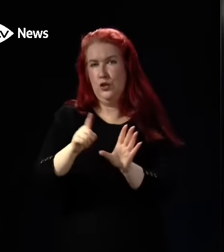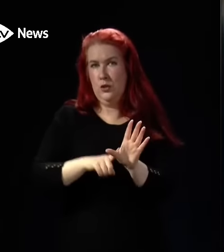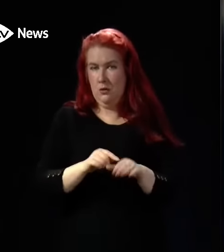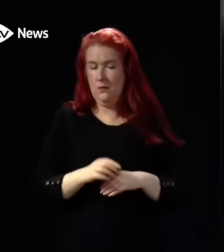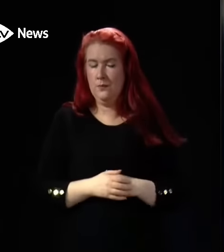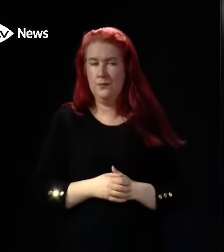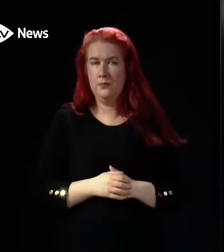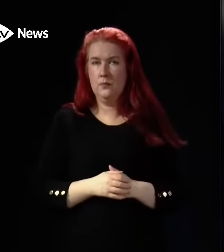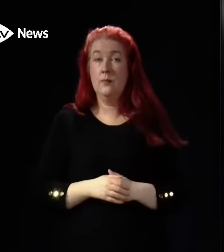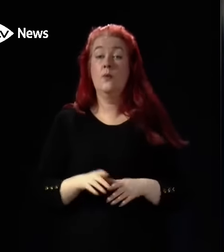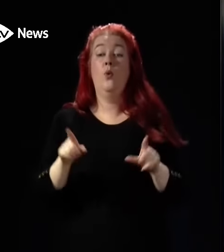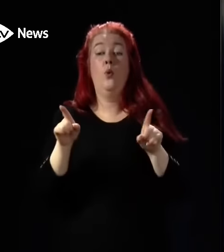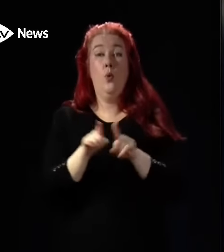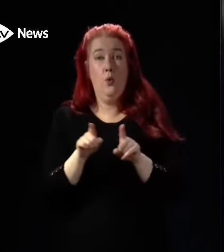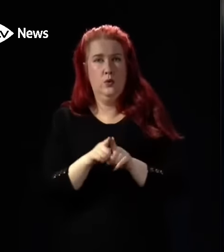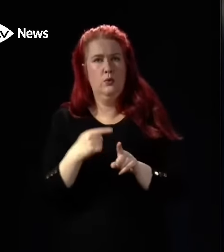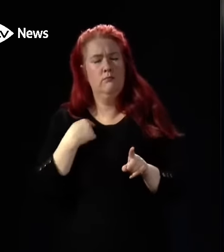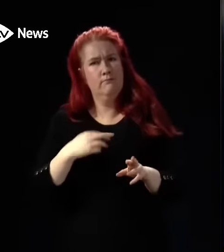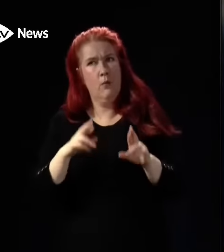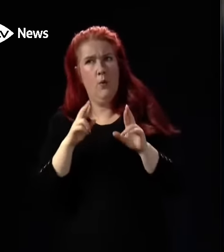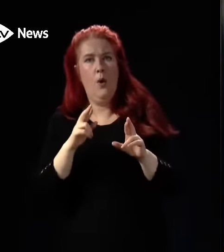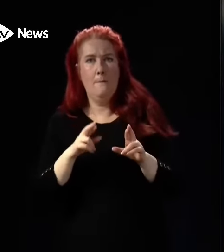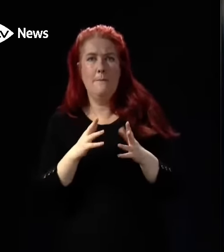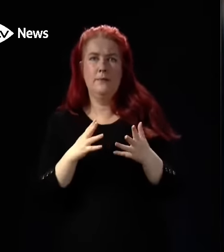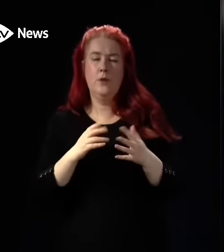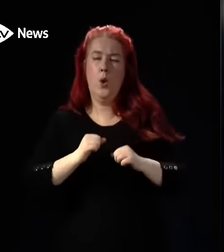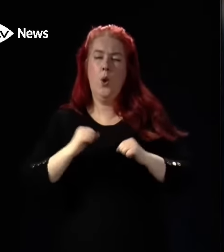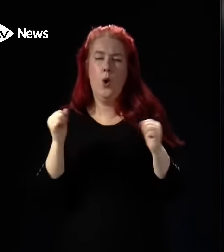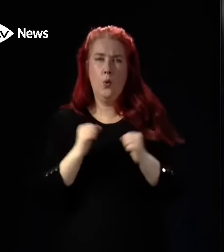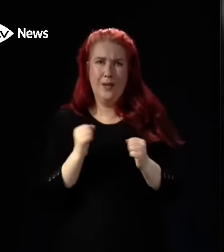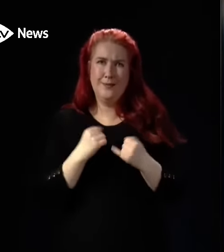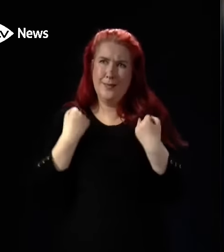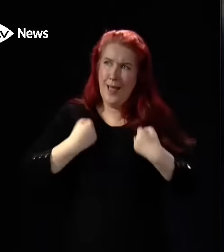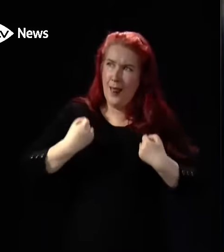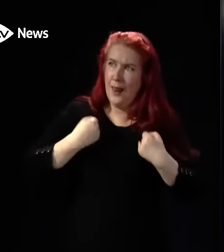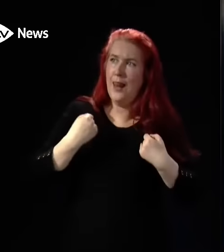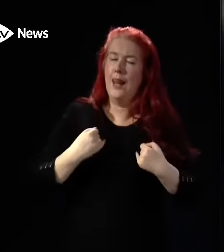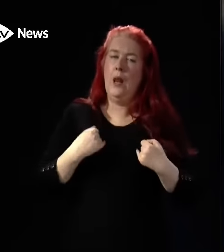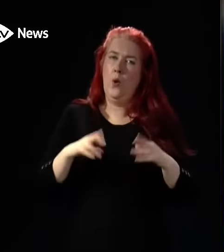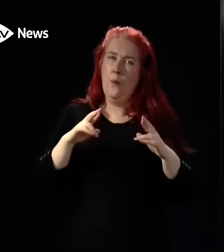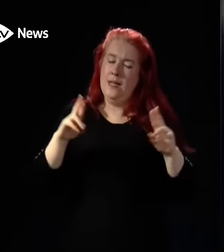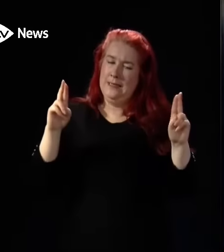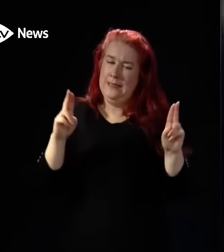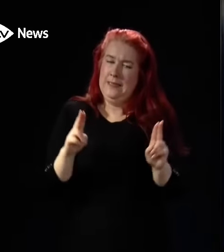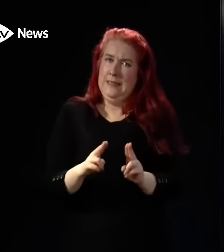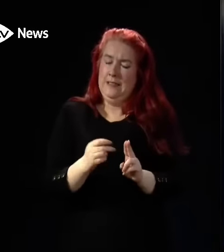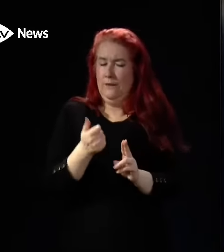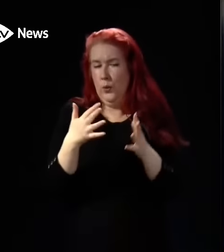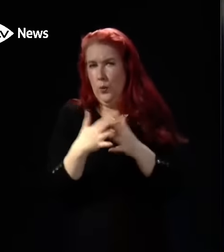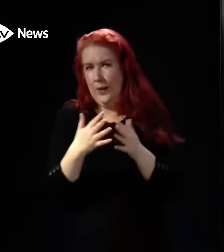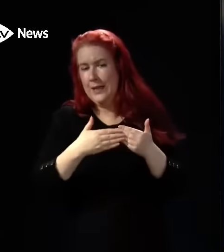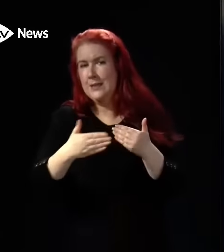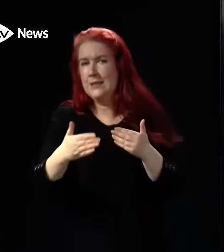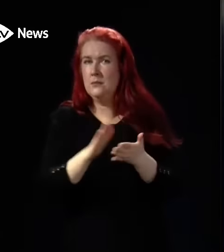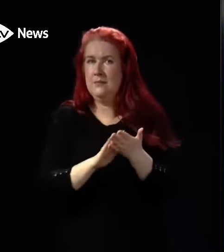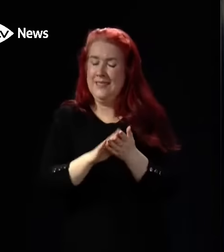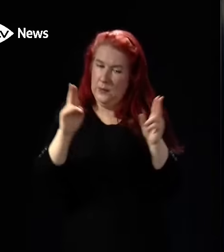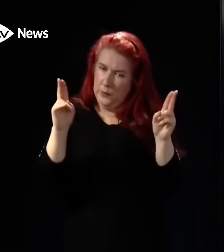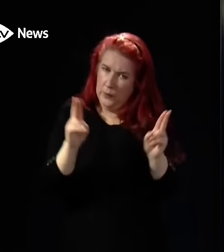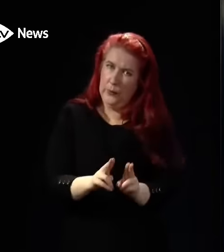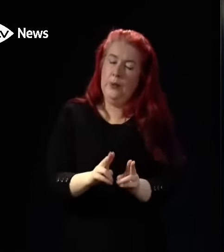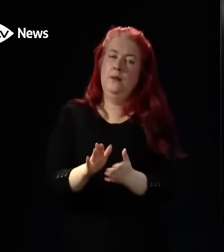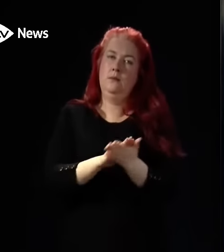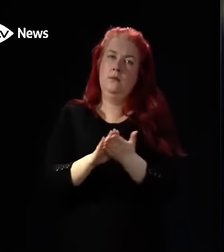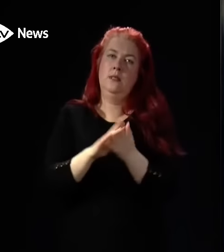of course, we do hope that the prevalence of winter illnesses will abate in the weeks to come, reducing some of the pressure